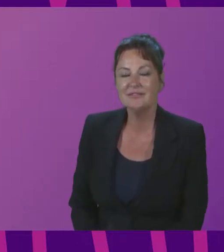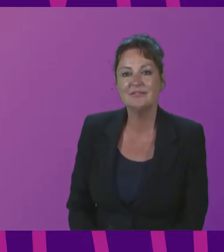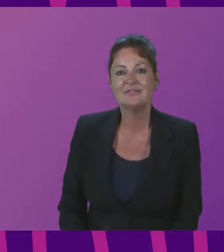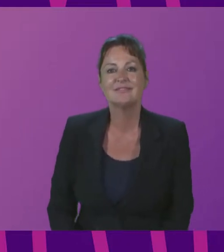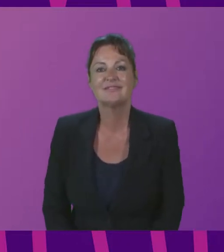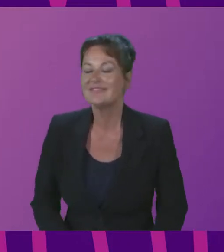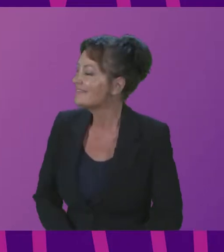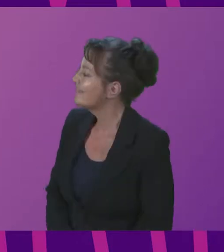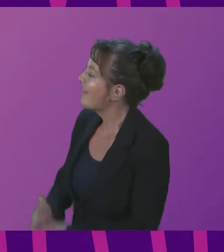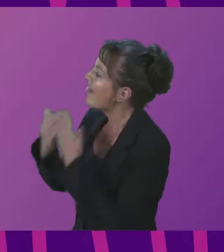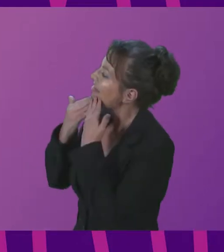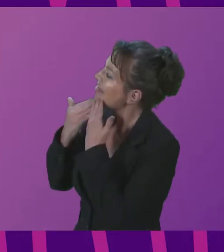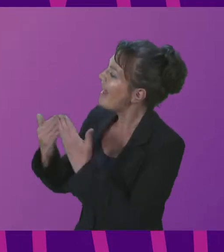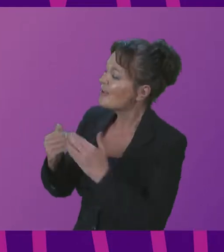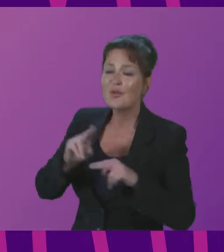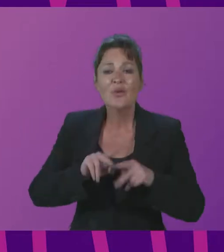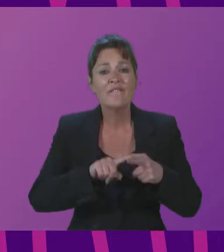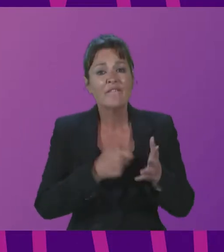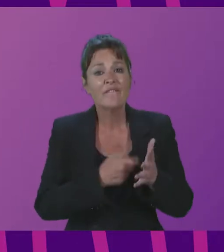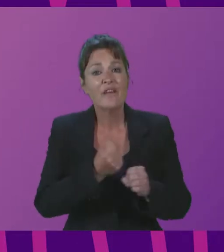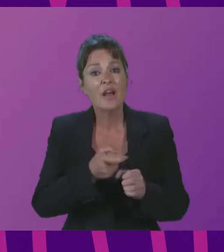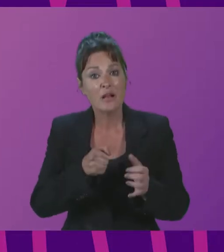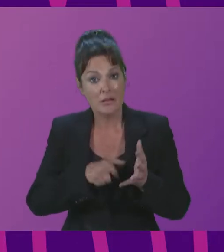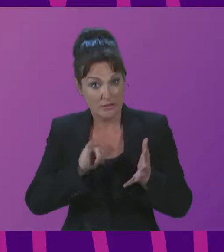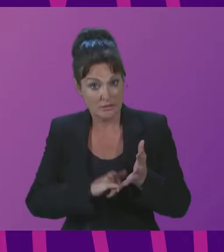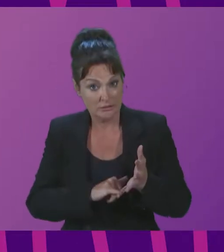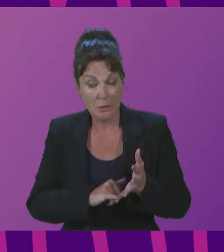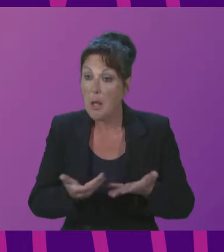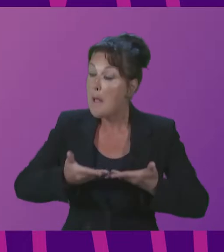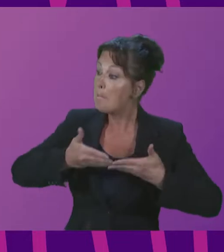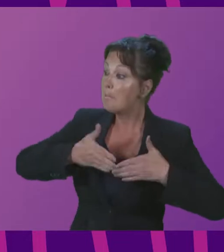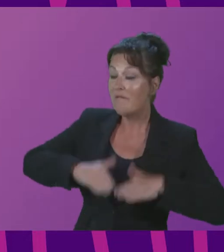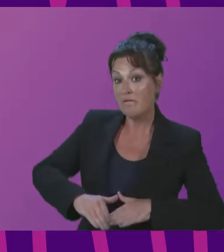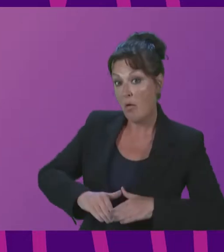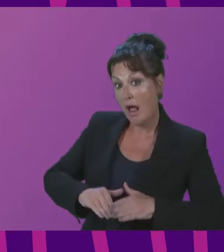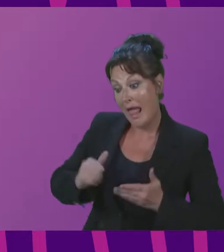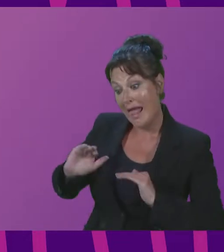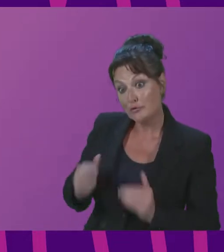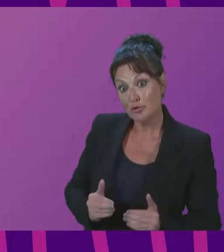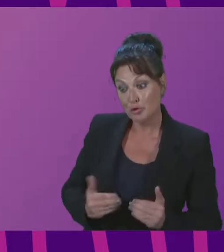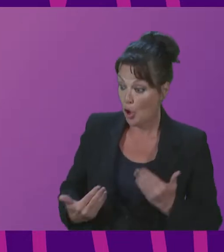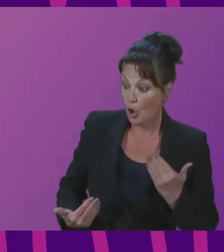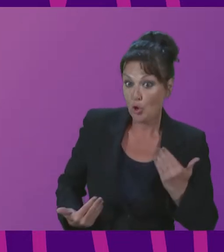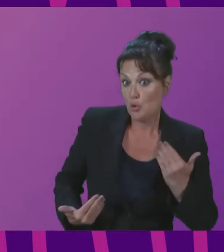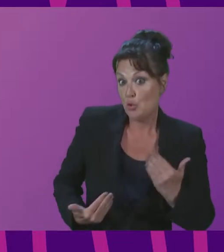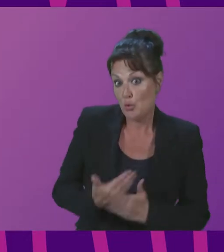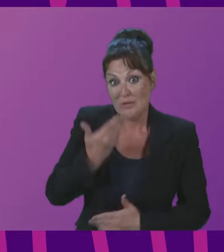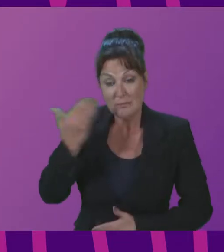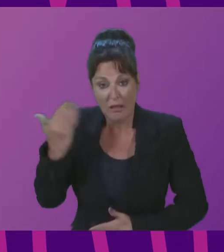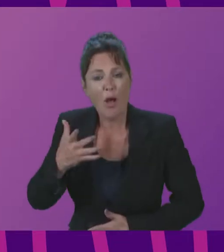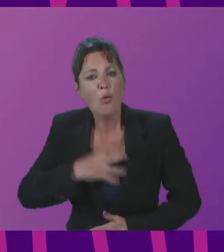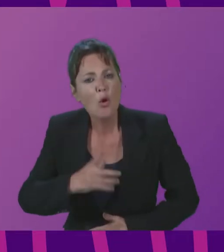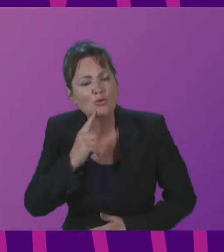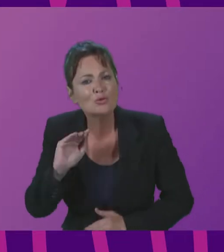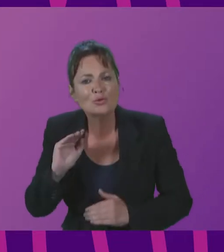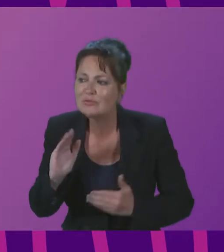Thank you, Fergus. Before I welcome our next speakers, I'd like to welcome Lady Grossart and Fleur Grossart to the Scottish Parliament